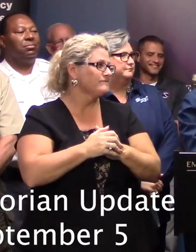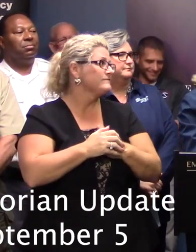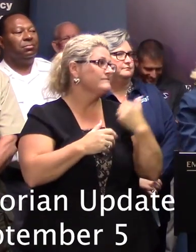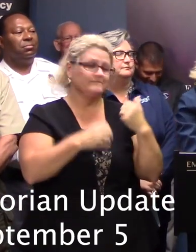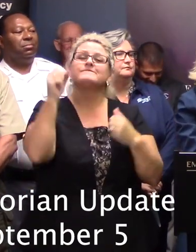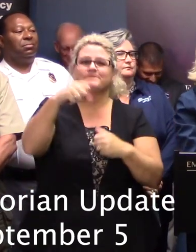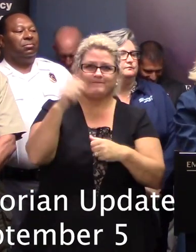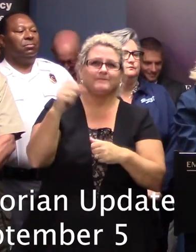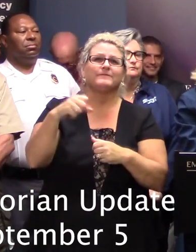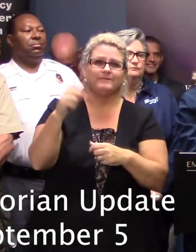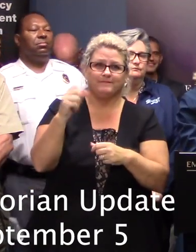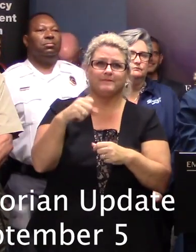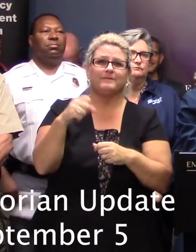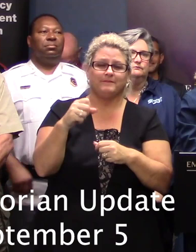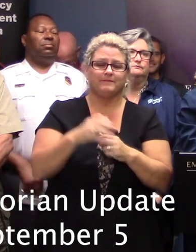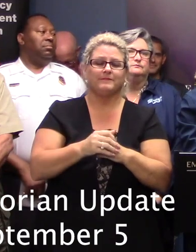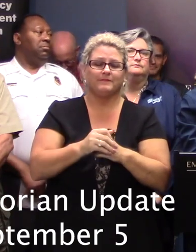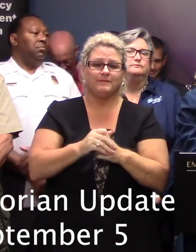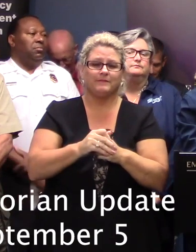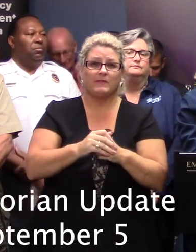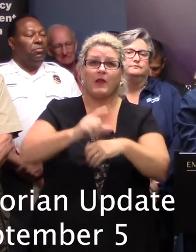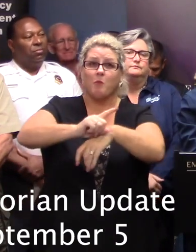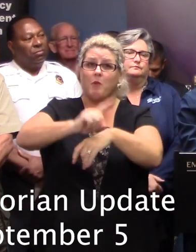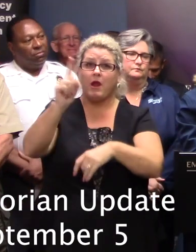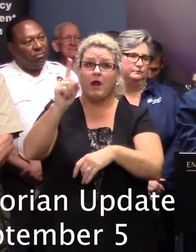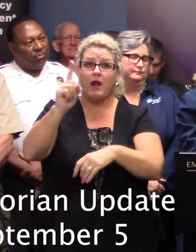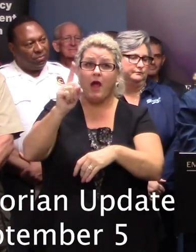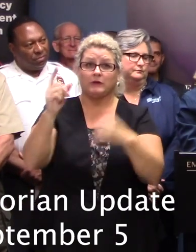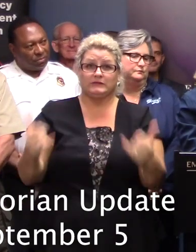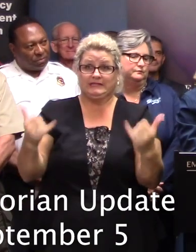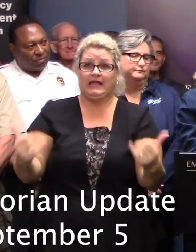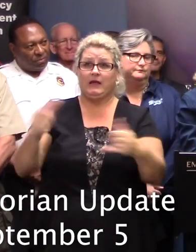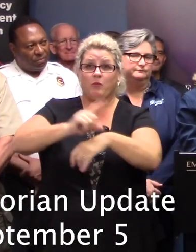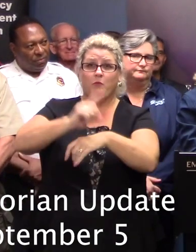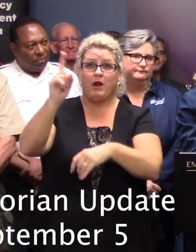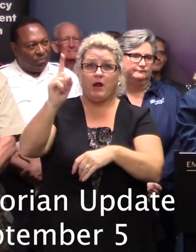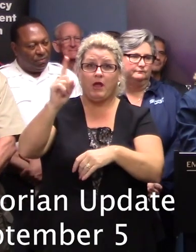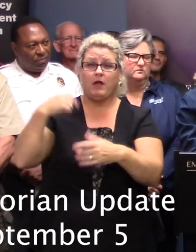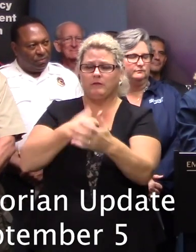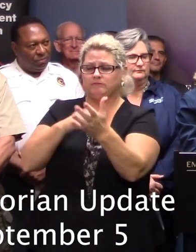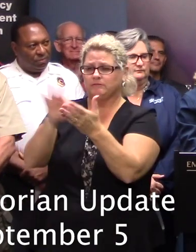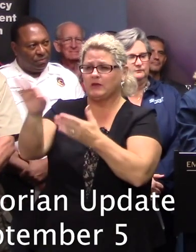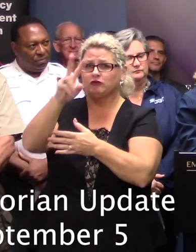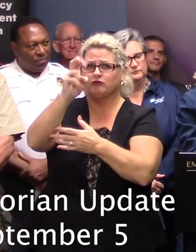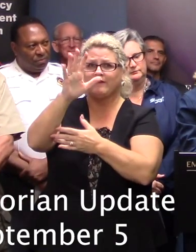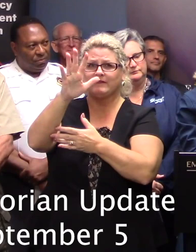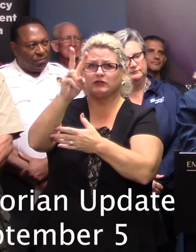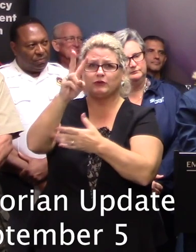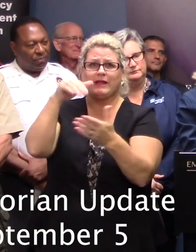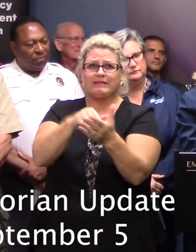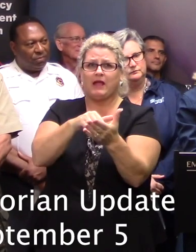Yes. As this at one o'clock today we had 252,000